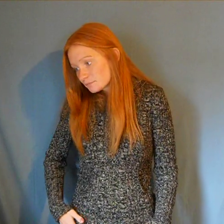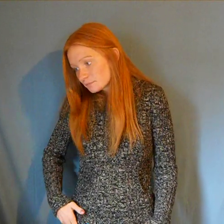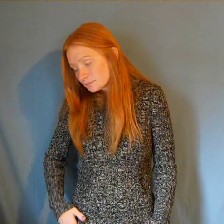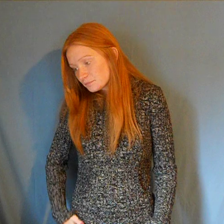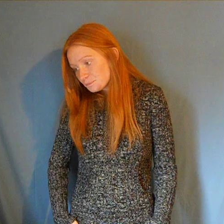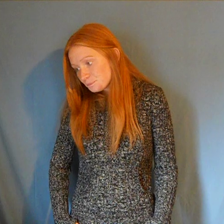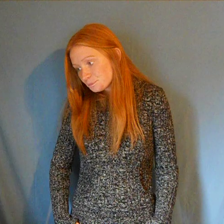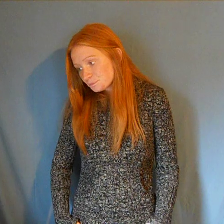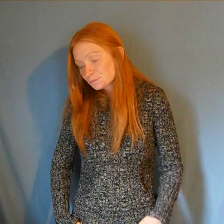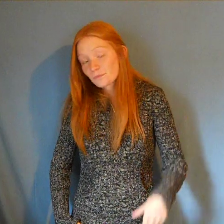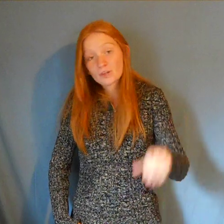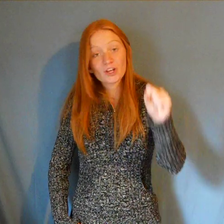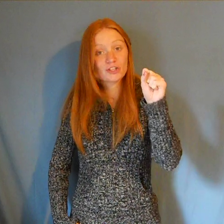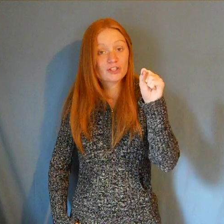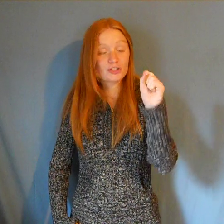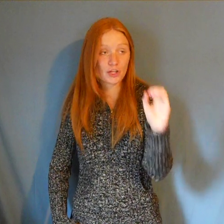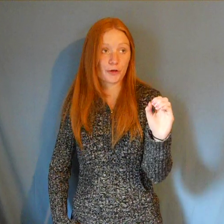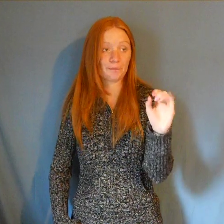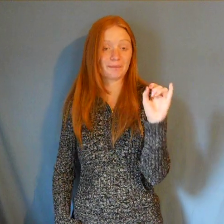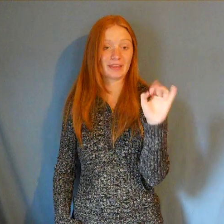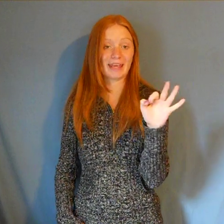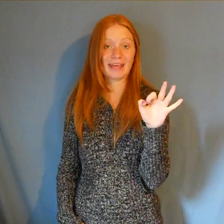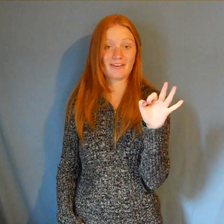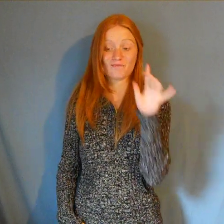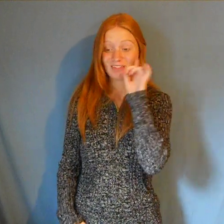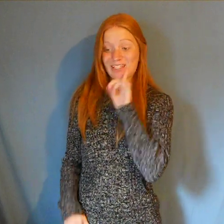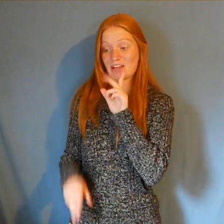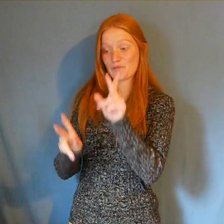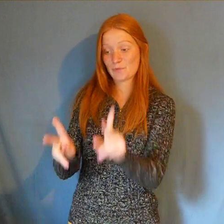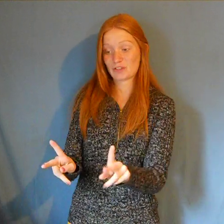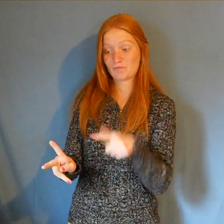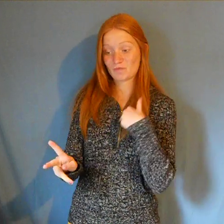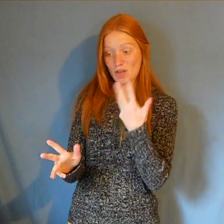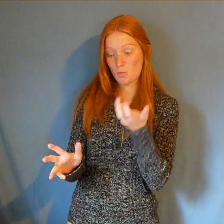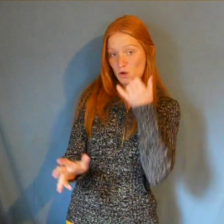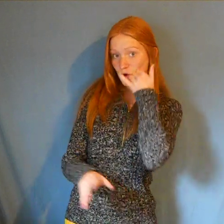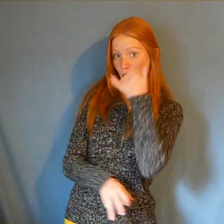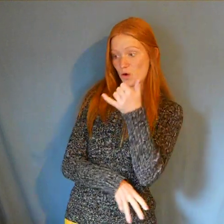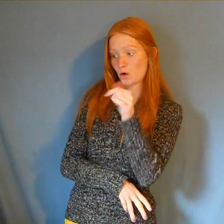So if I were going to call a deaf person, I would need to use Relay?